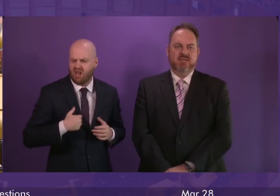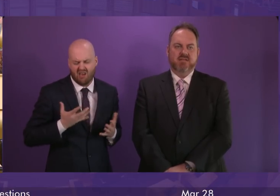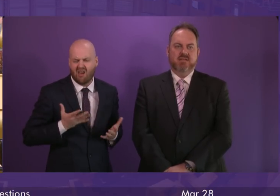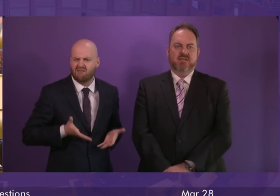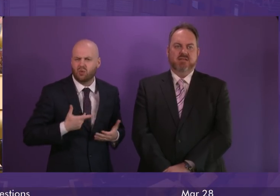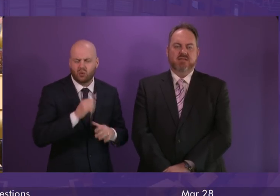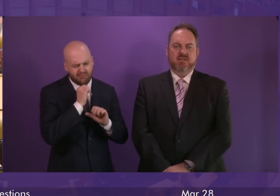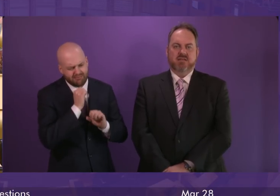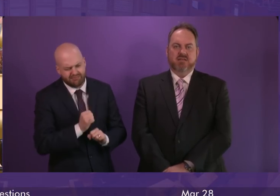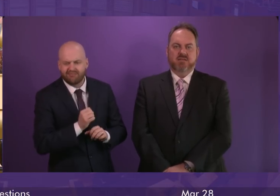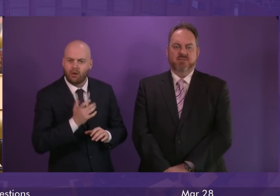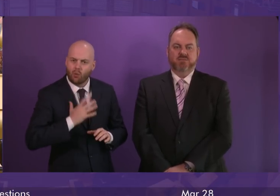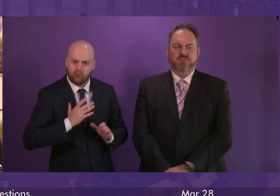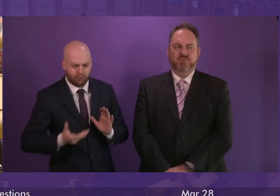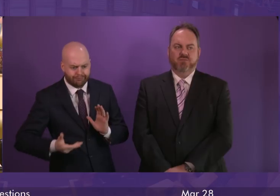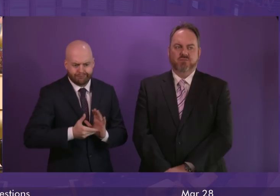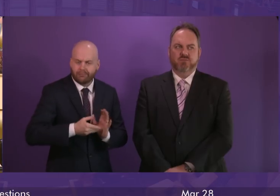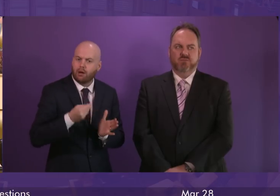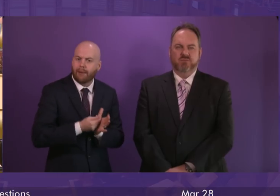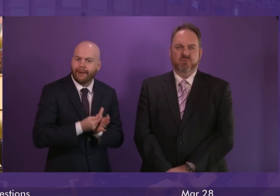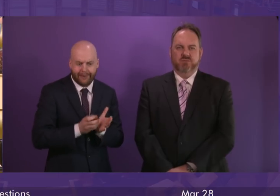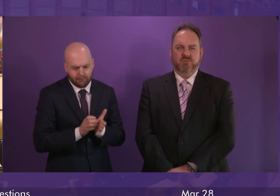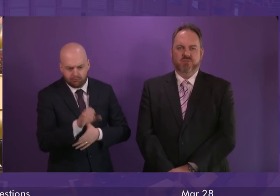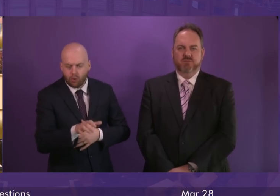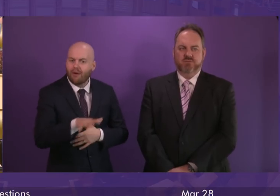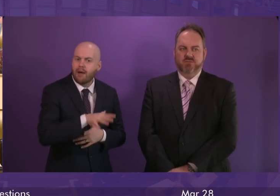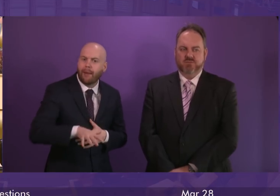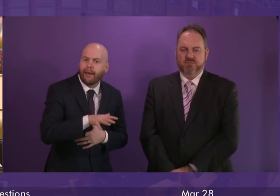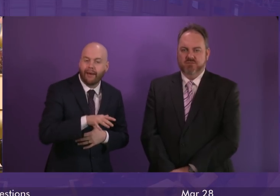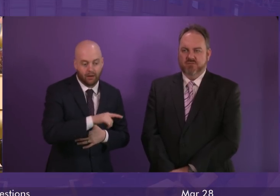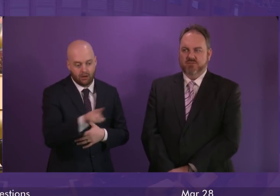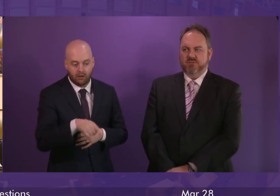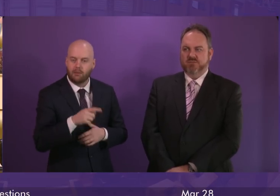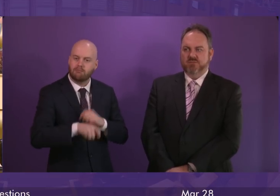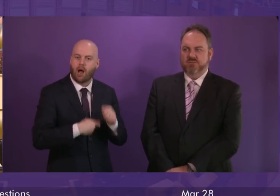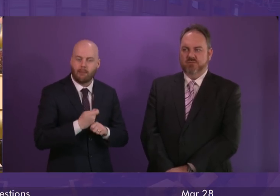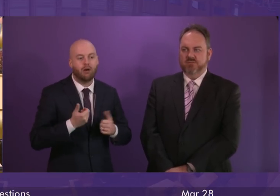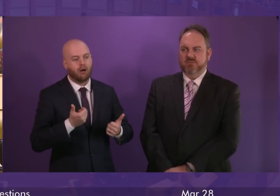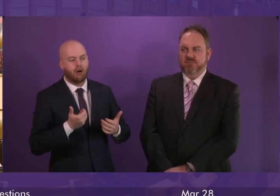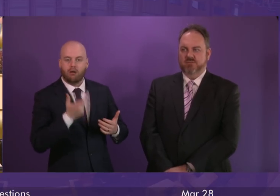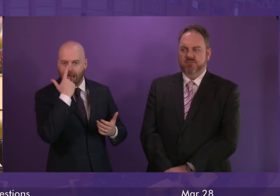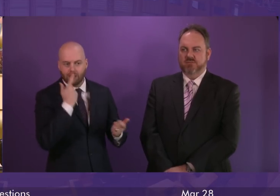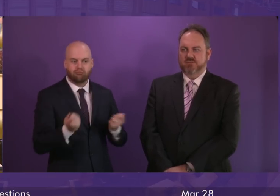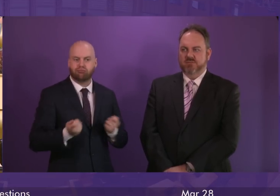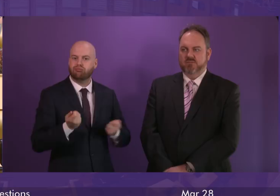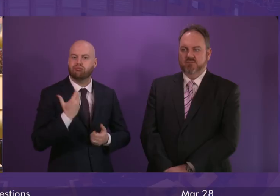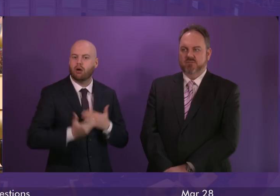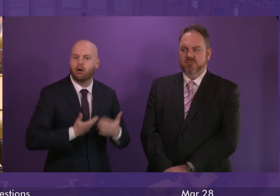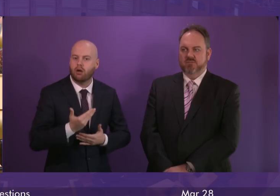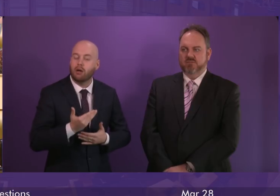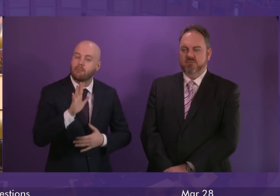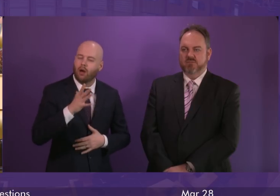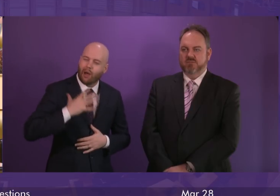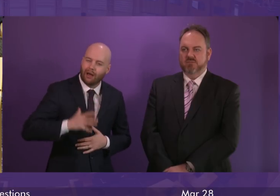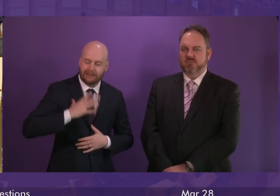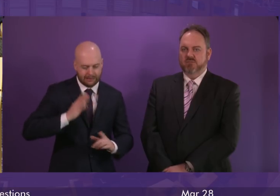introduction of an income supplement but one that lifts more children out of poverty by making sure we target that resource to those who